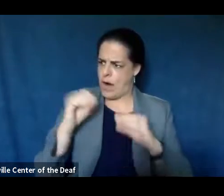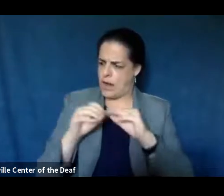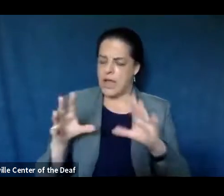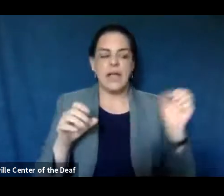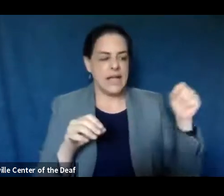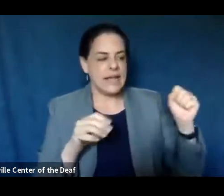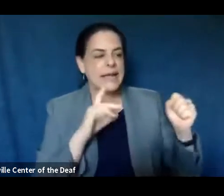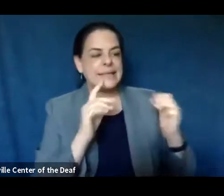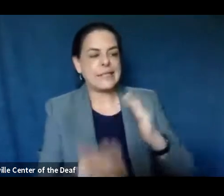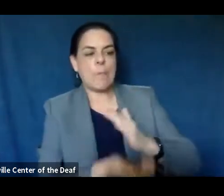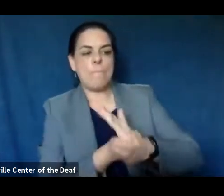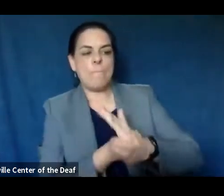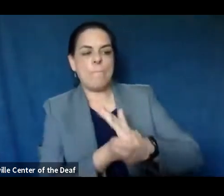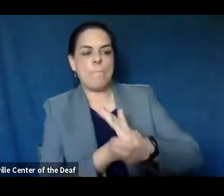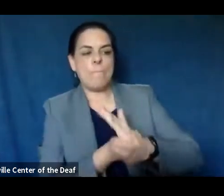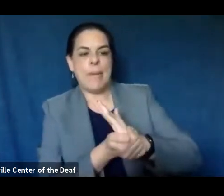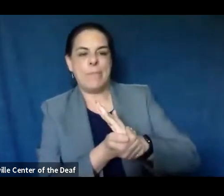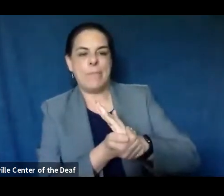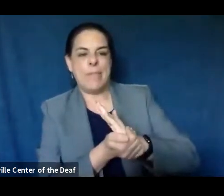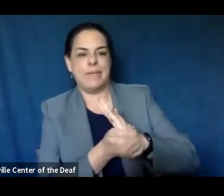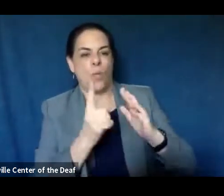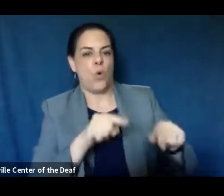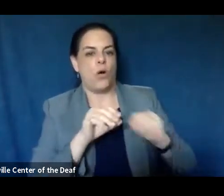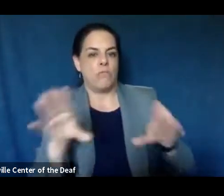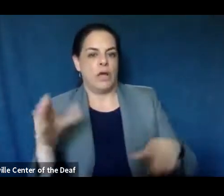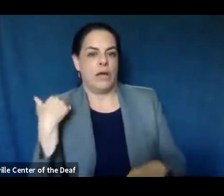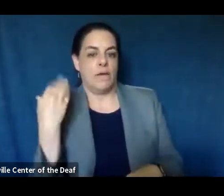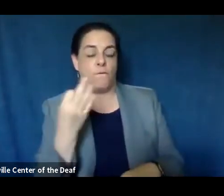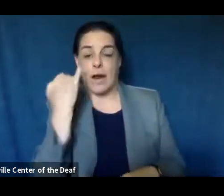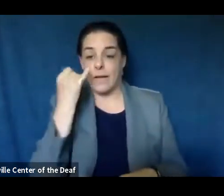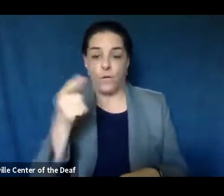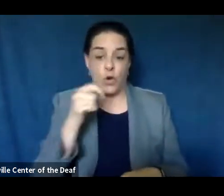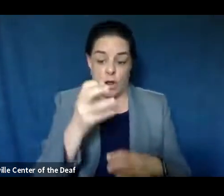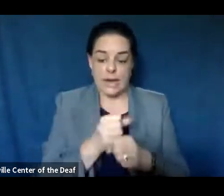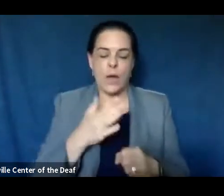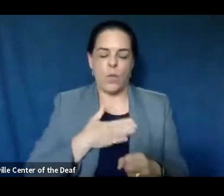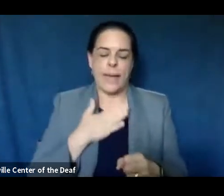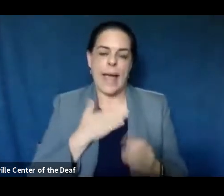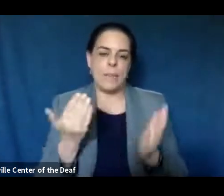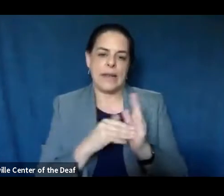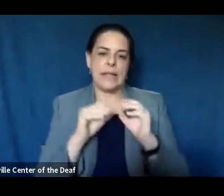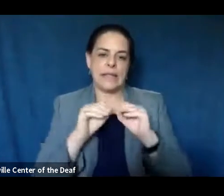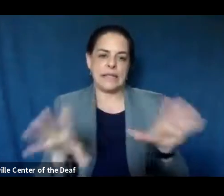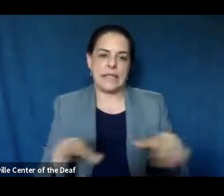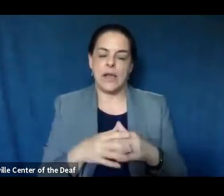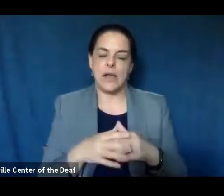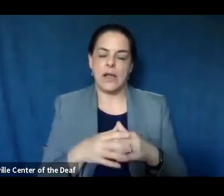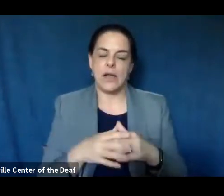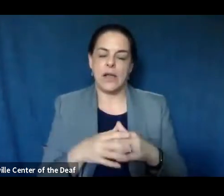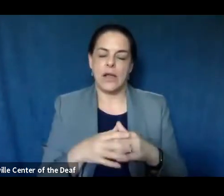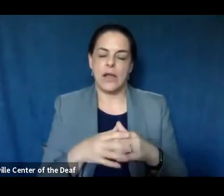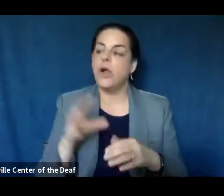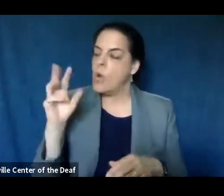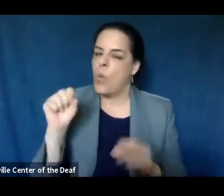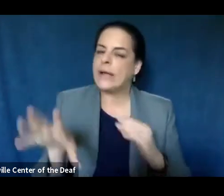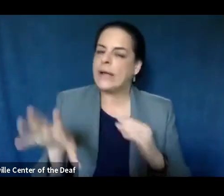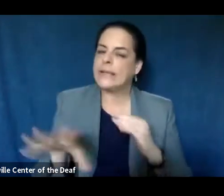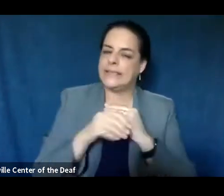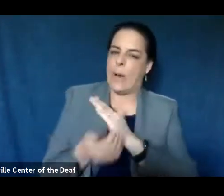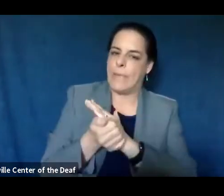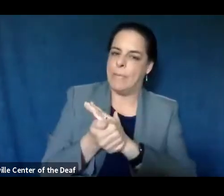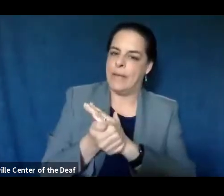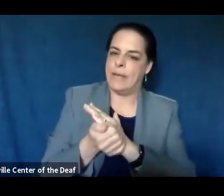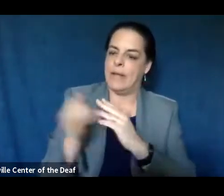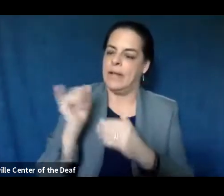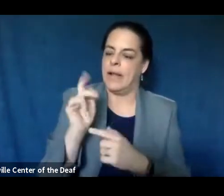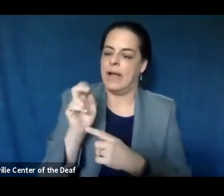was an amendment to the order that went out Friday. if you didn't receive it, we'll be happy to resend it. So there was an additional amendment that went out, like